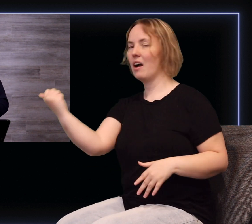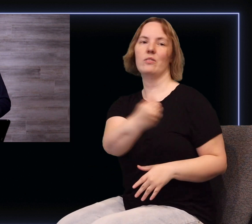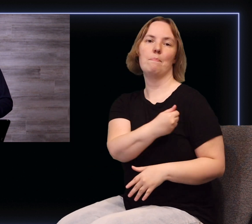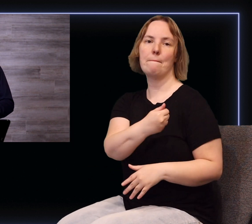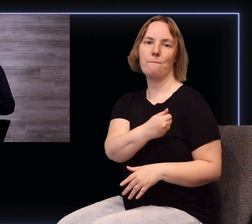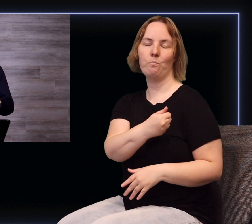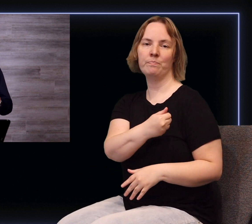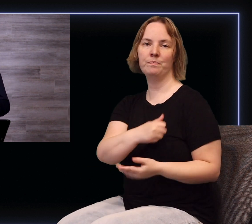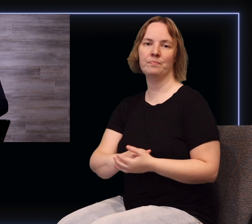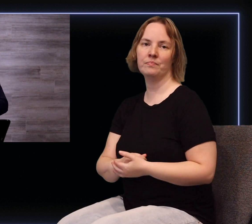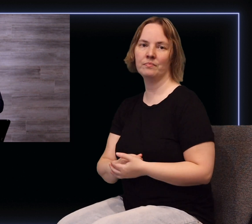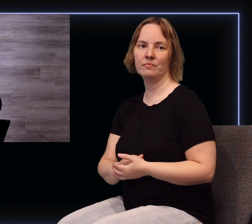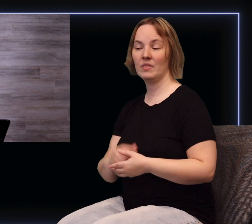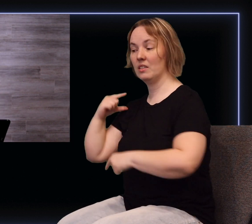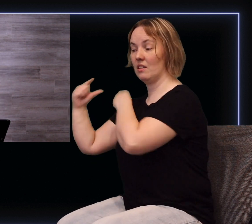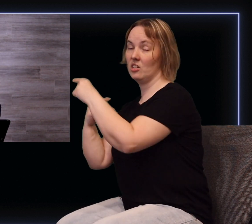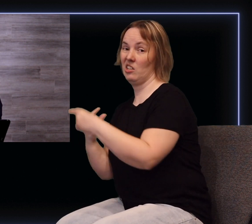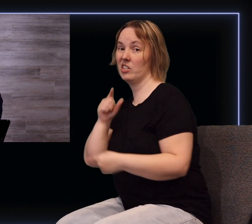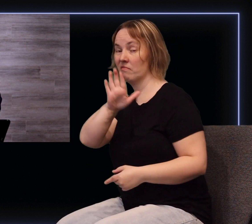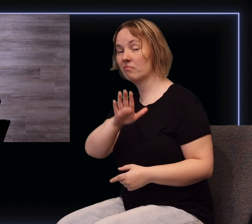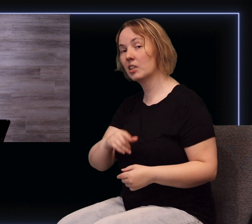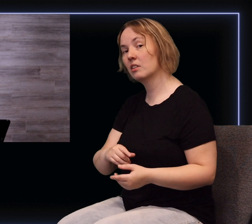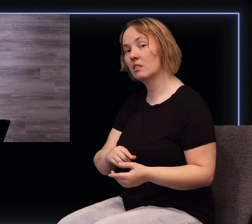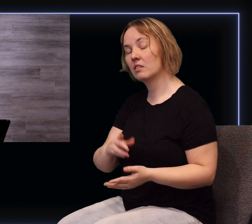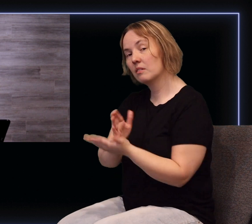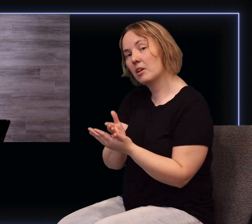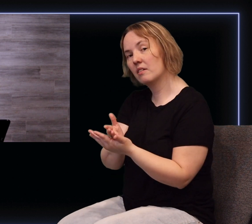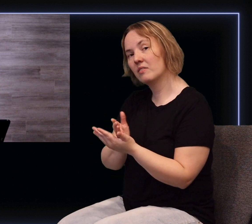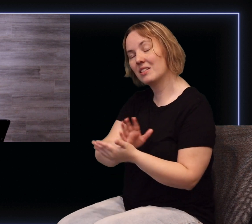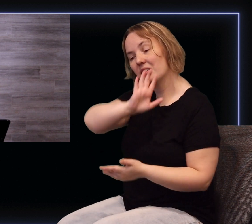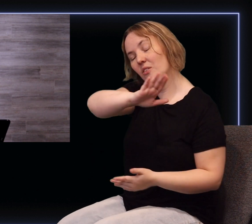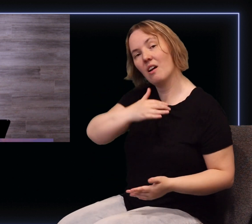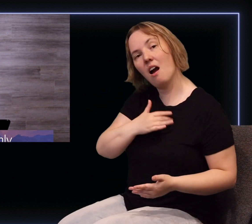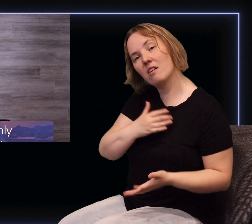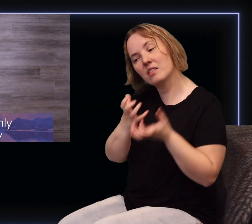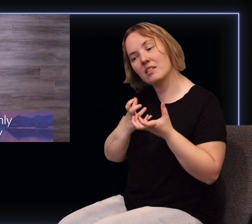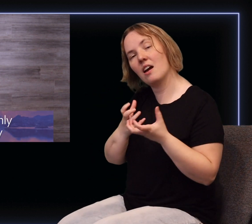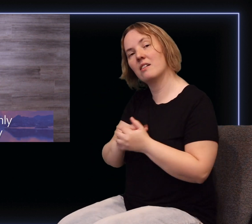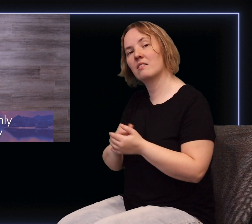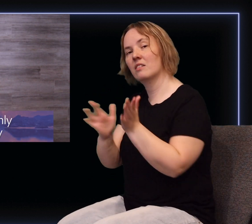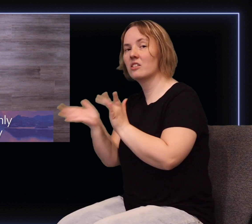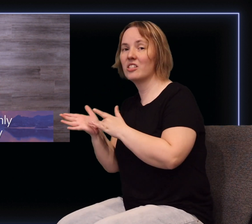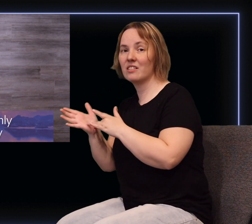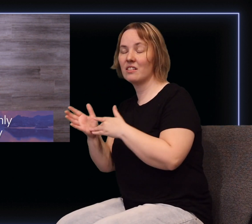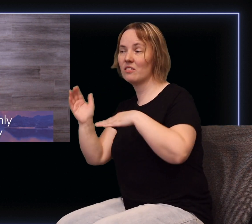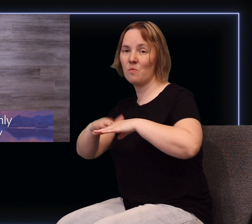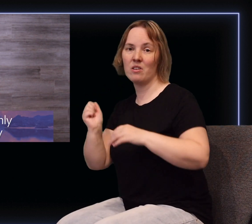Is that the generation you're part of? Is that your heart's desire? Jesus also warned of a generation that would